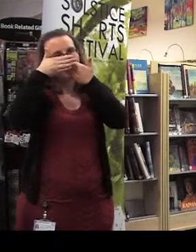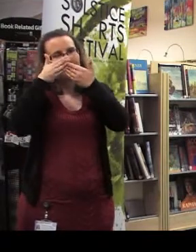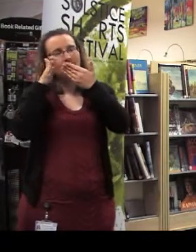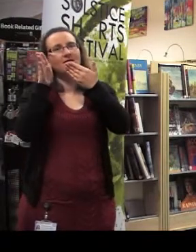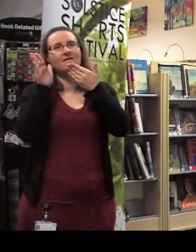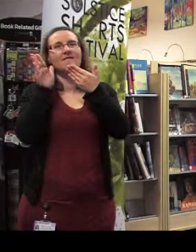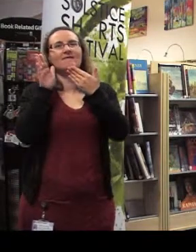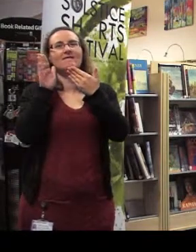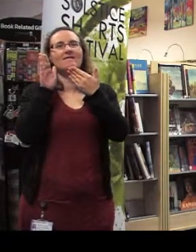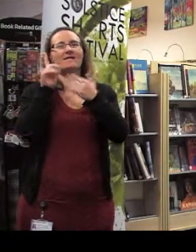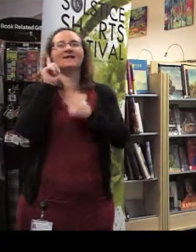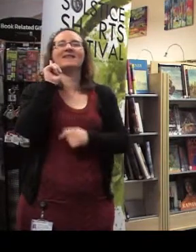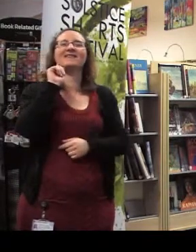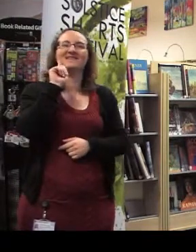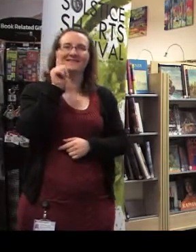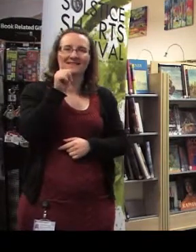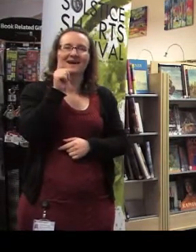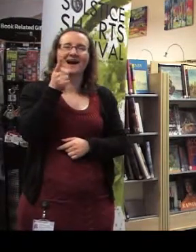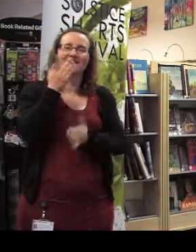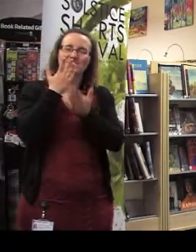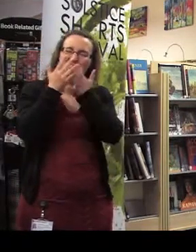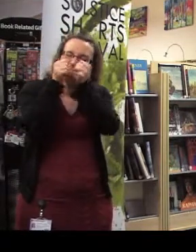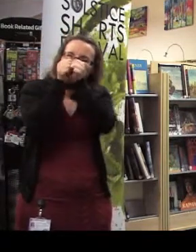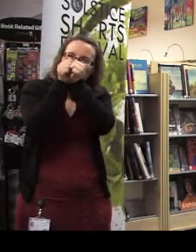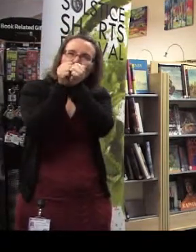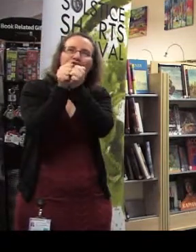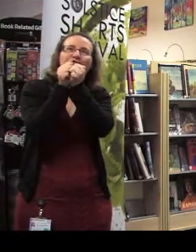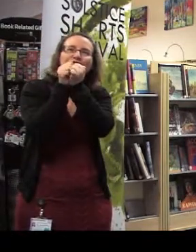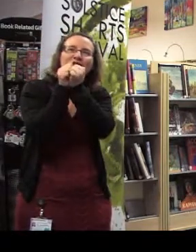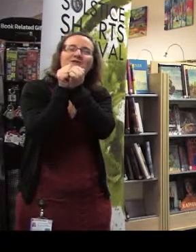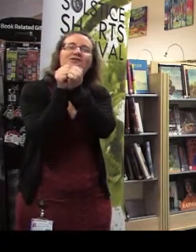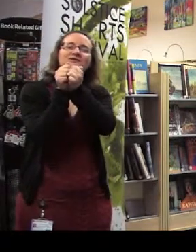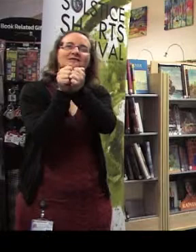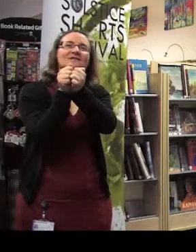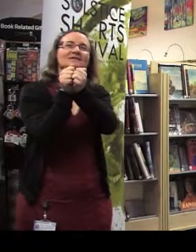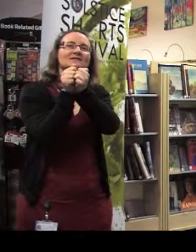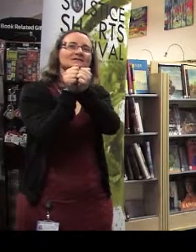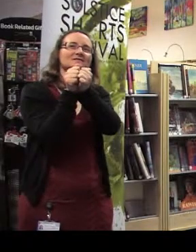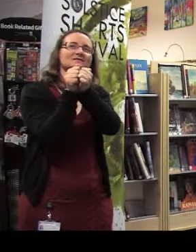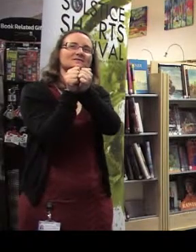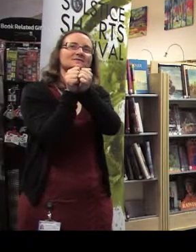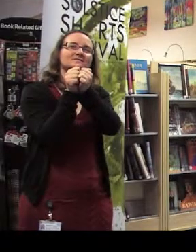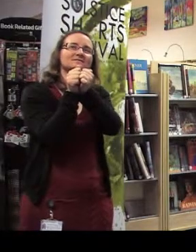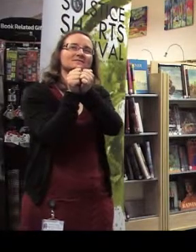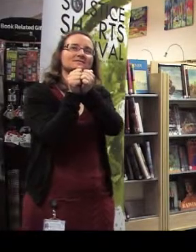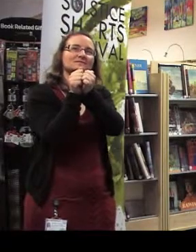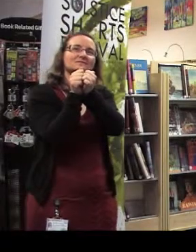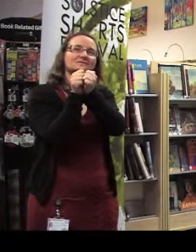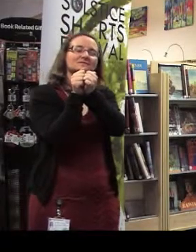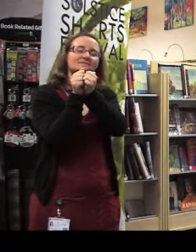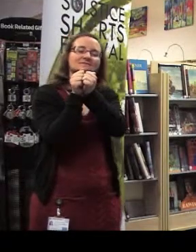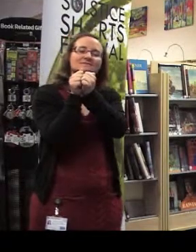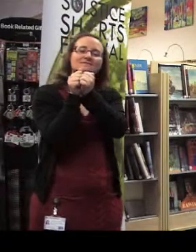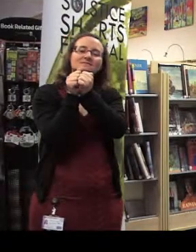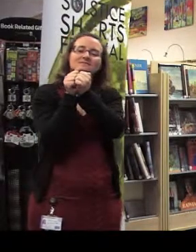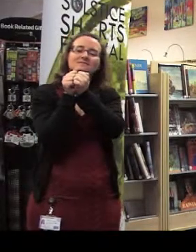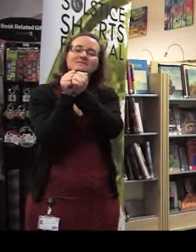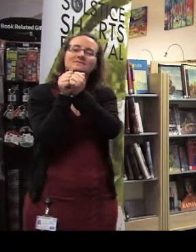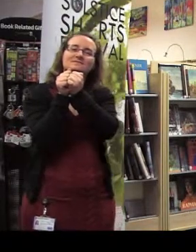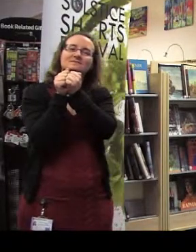and that's the greatest treasure. For all I like